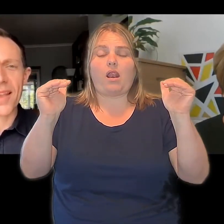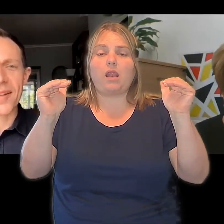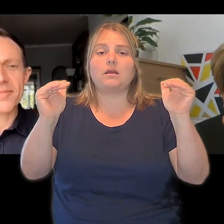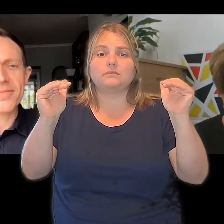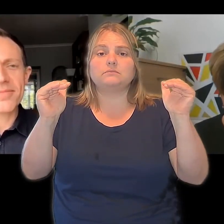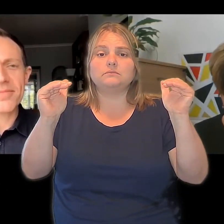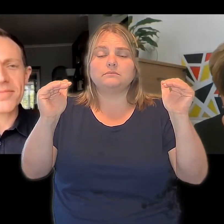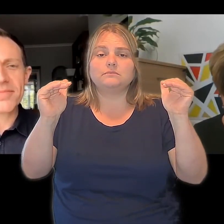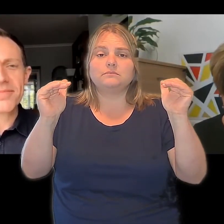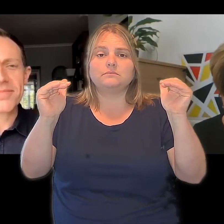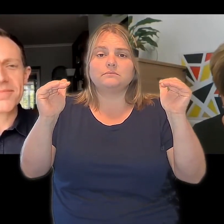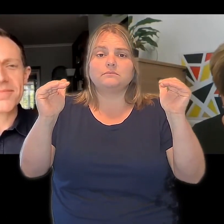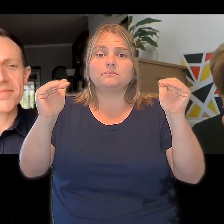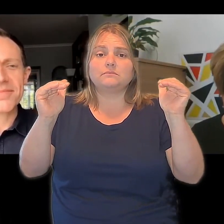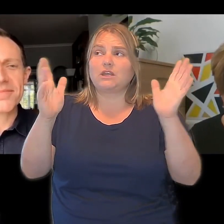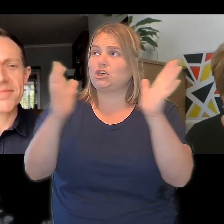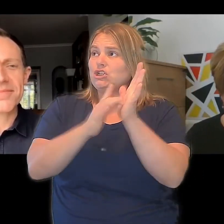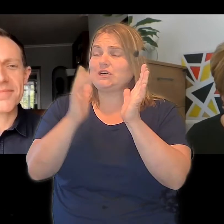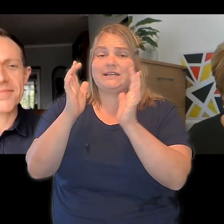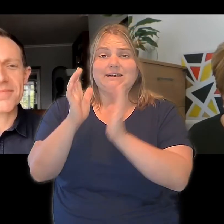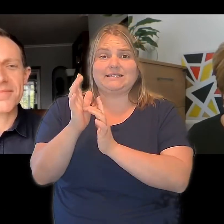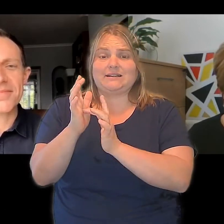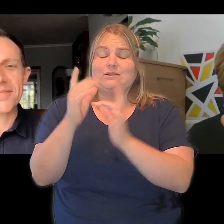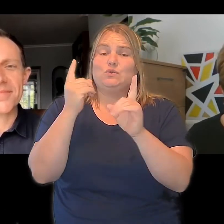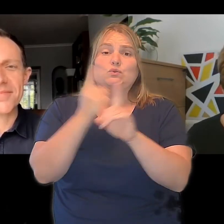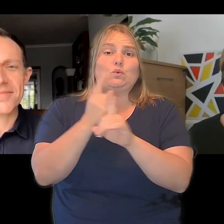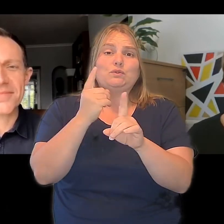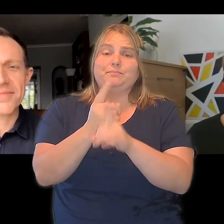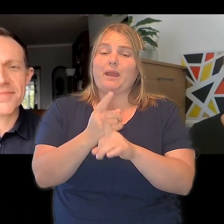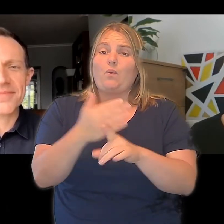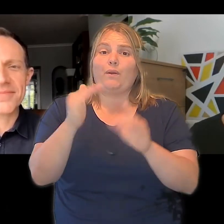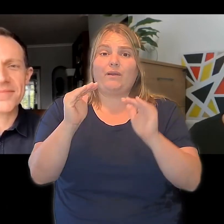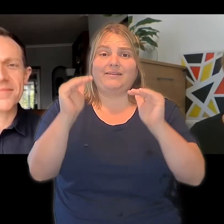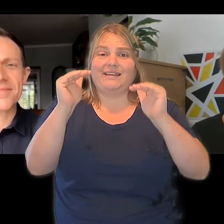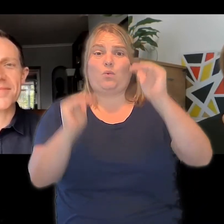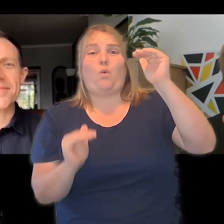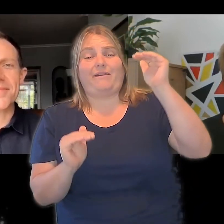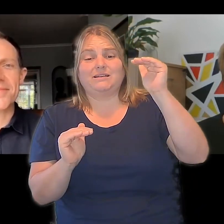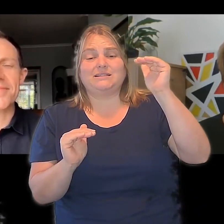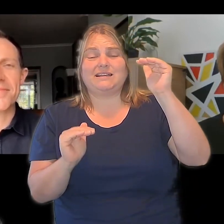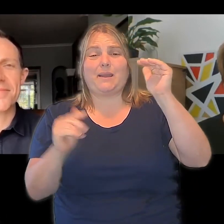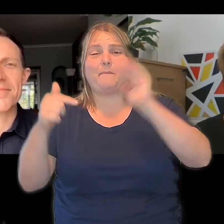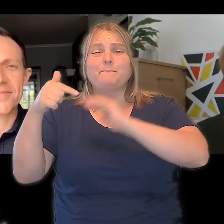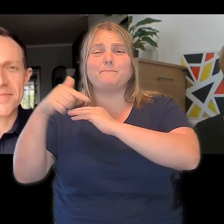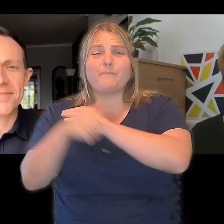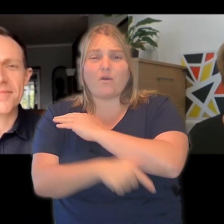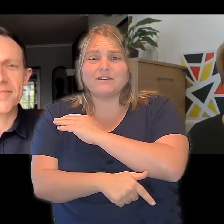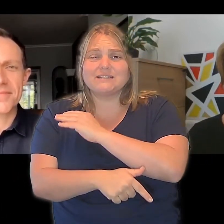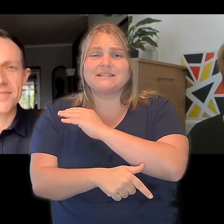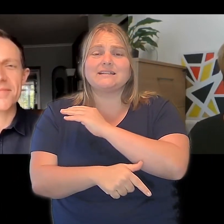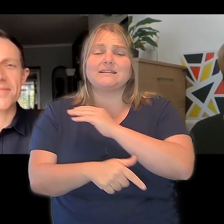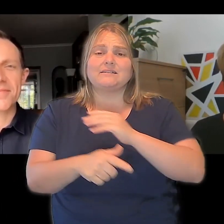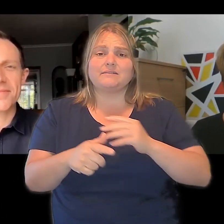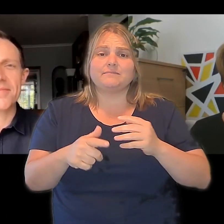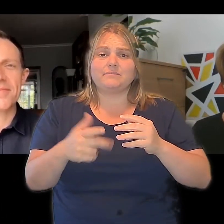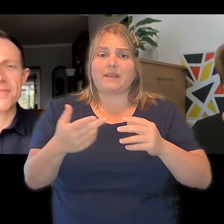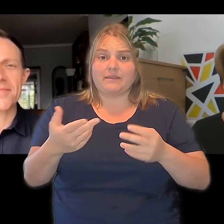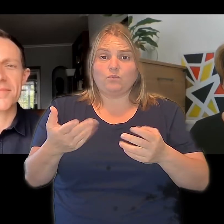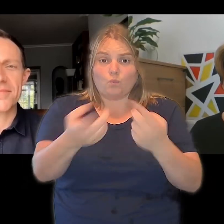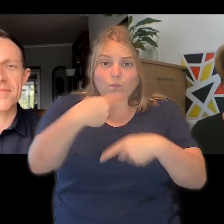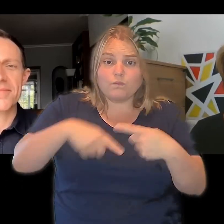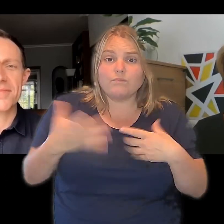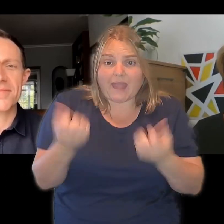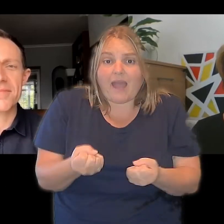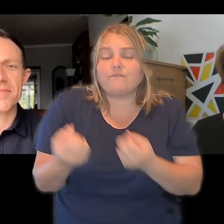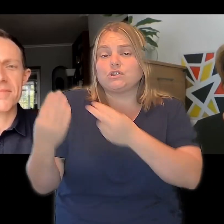look at the work that Jesus did. And when he talked about inequality and when he talked about poverty, then surely